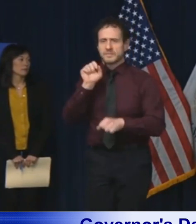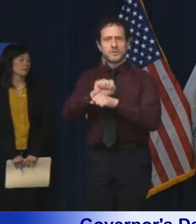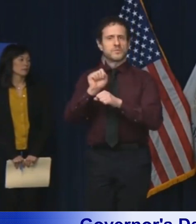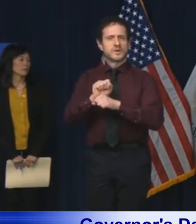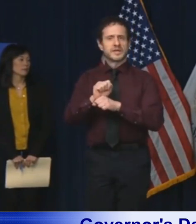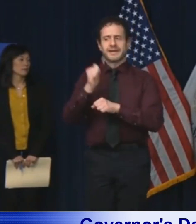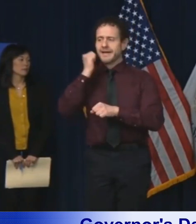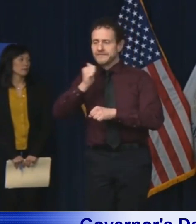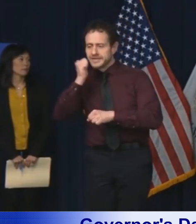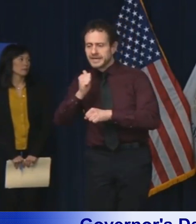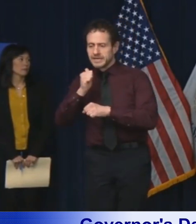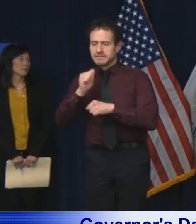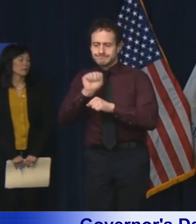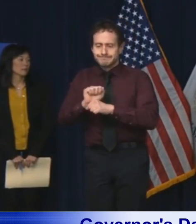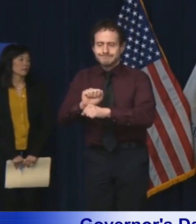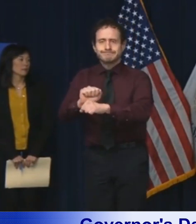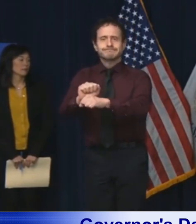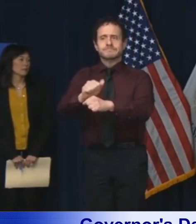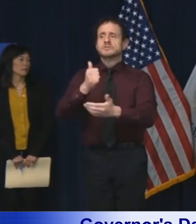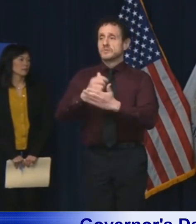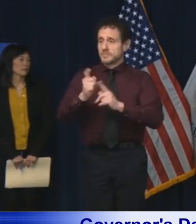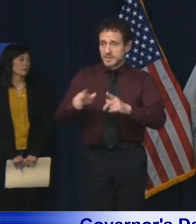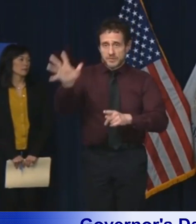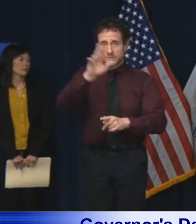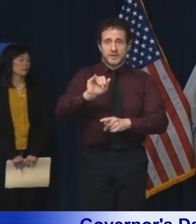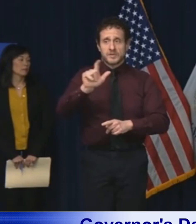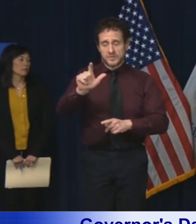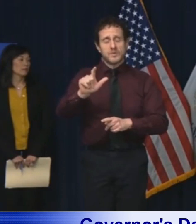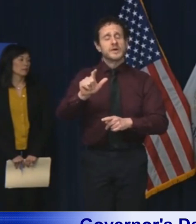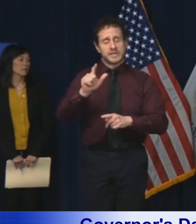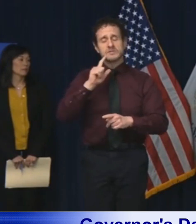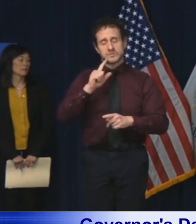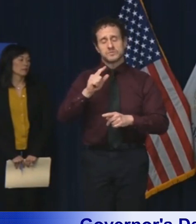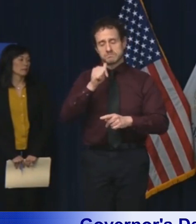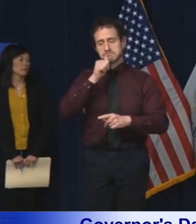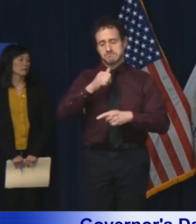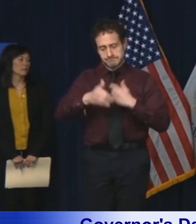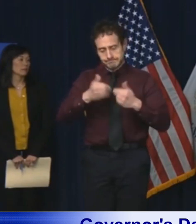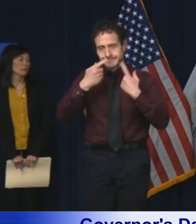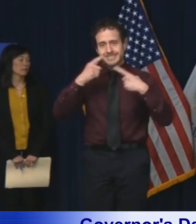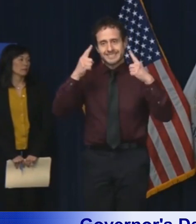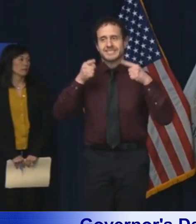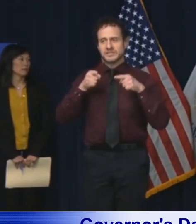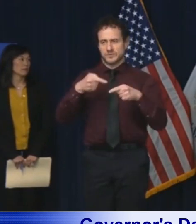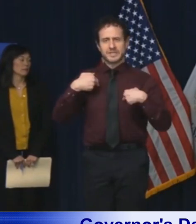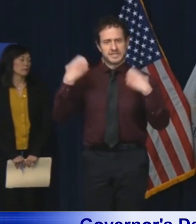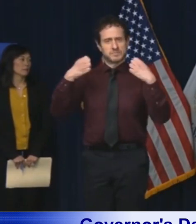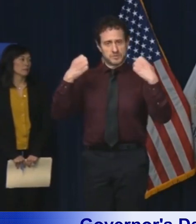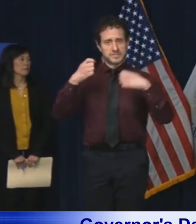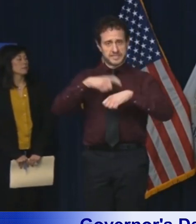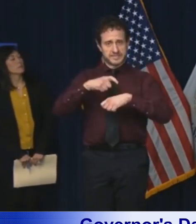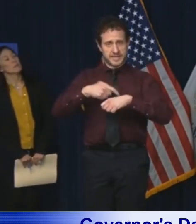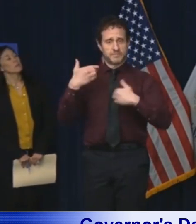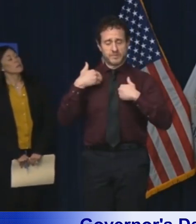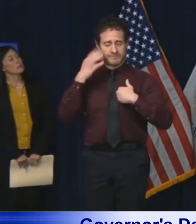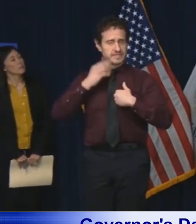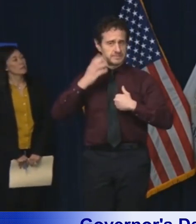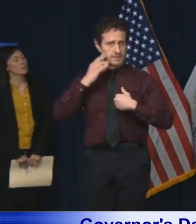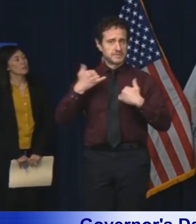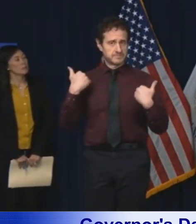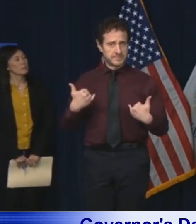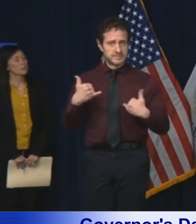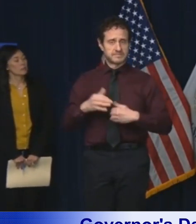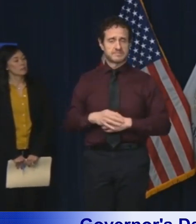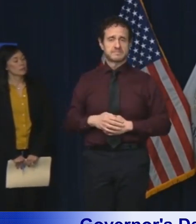see Illinoisans through the public health crisis that we're going through today. I just want everyone to know that when we talk